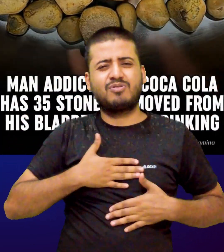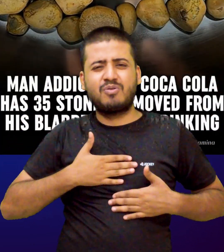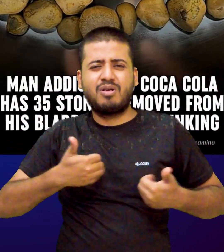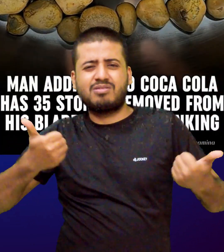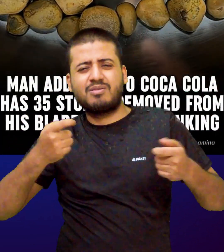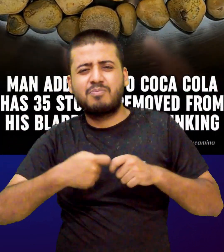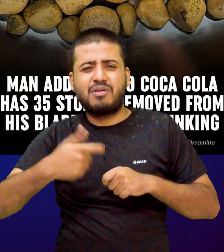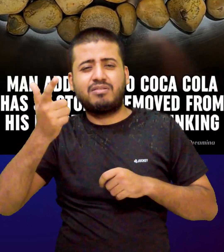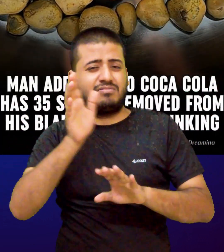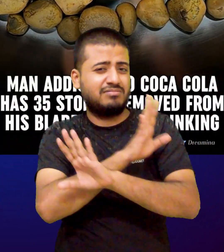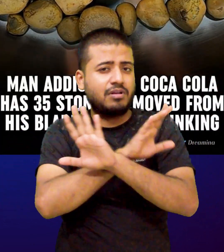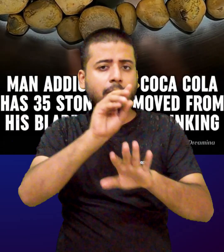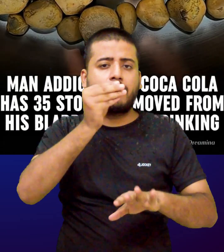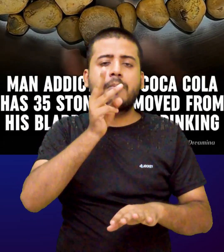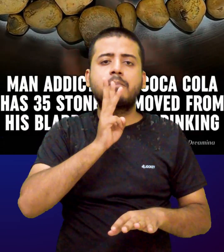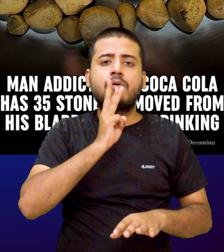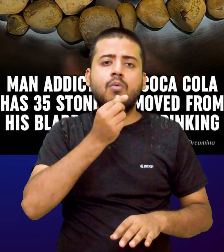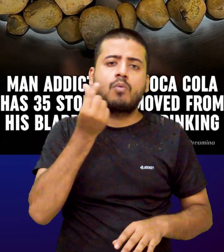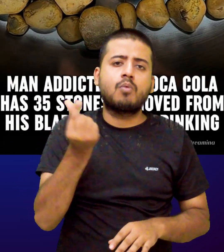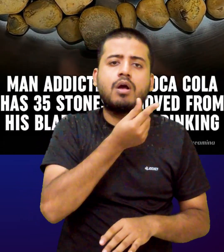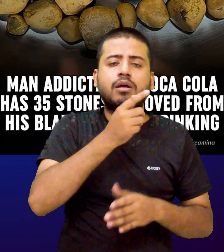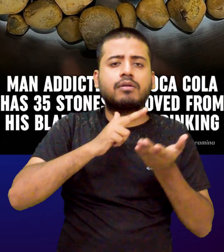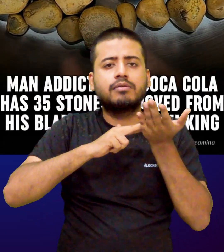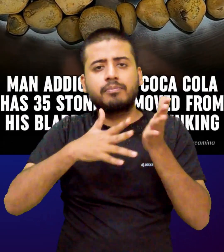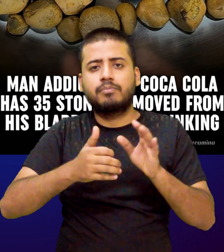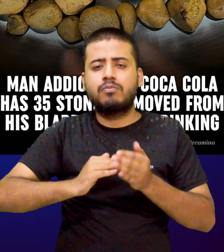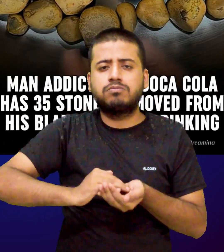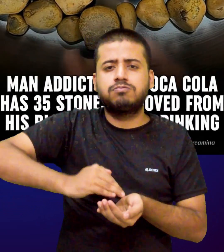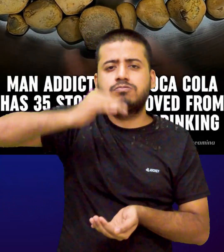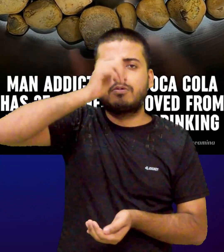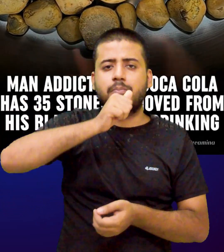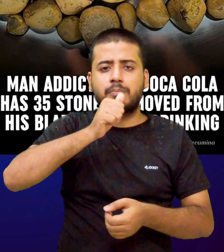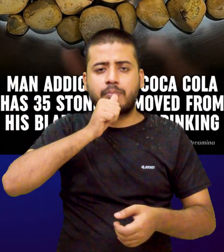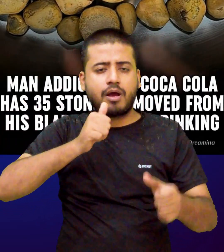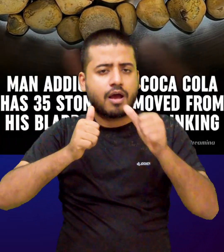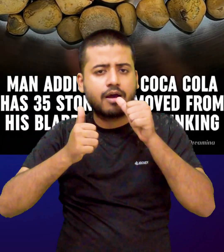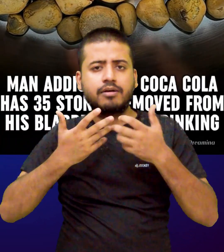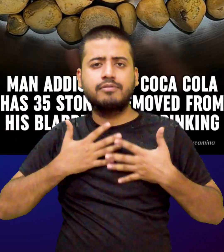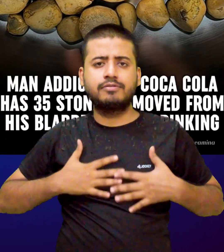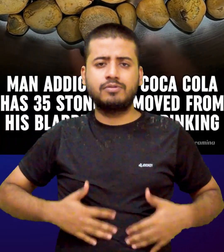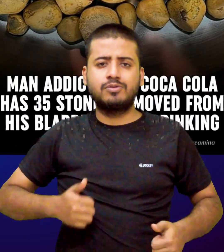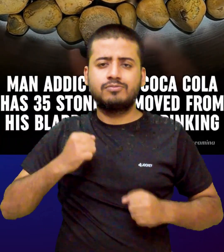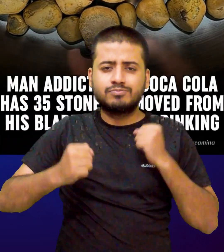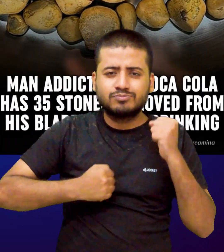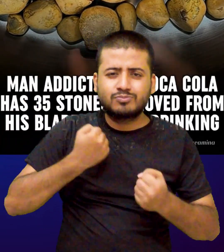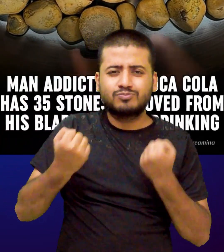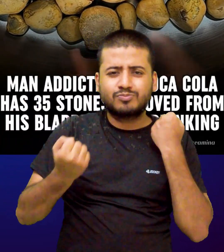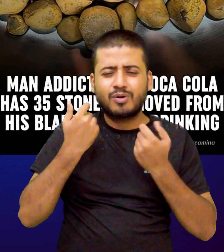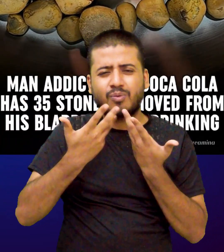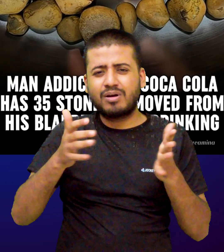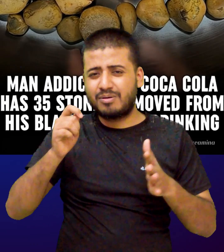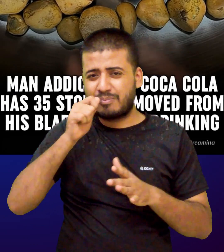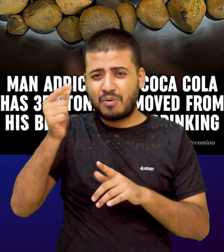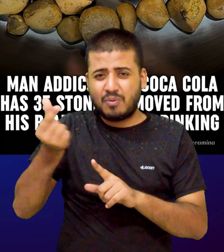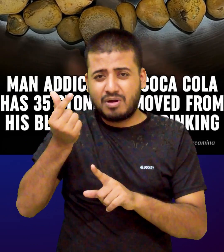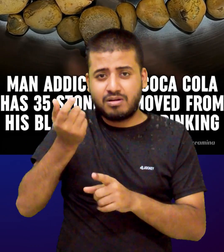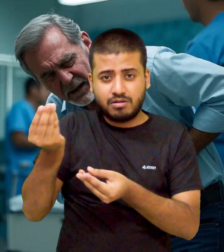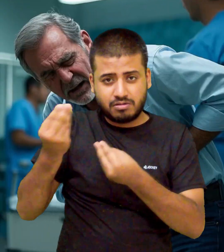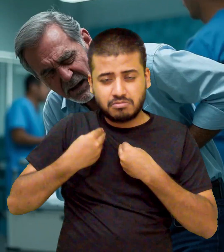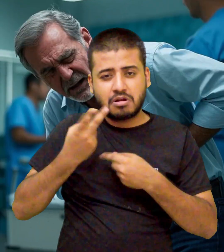soda a day revealed. Drinking three liters of soda a day can have severe and potentially horrifying health consequences due to the